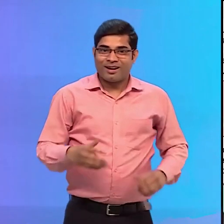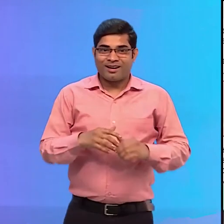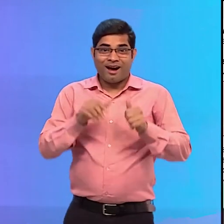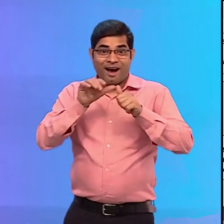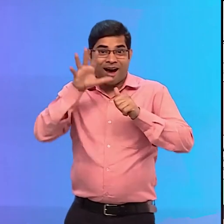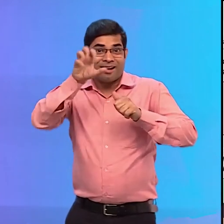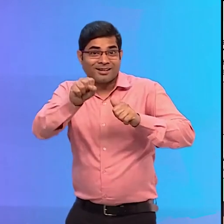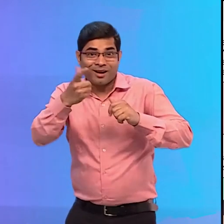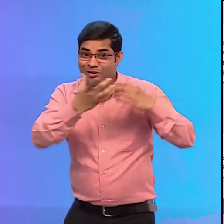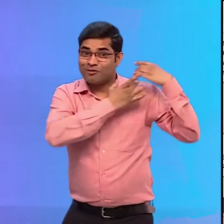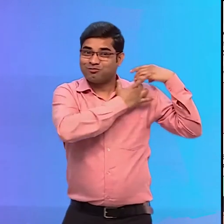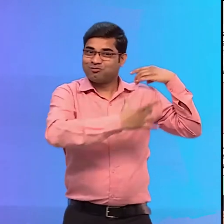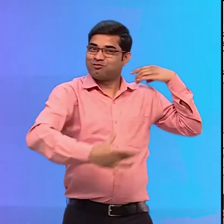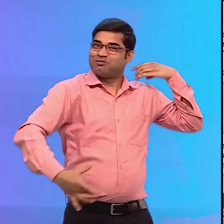accessibility warrior sash